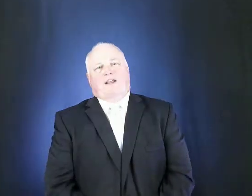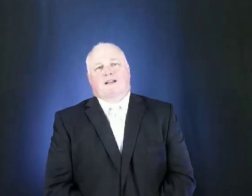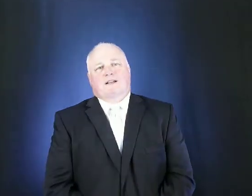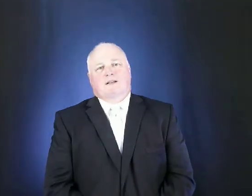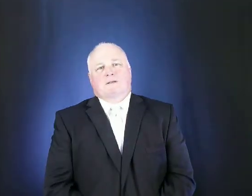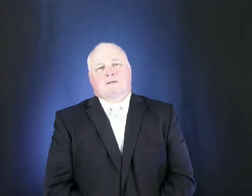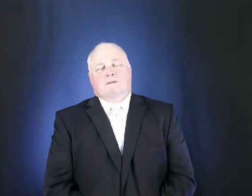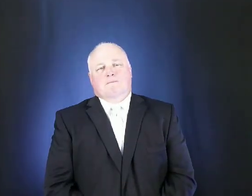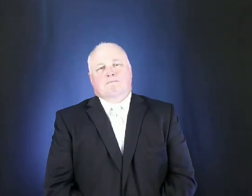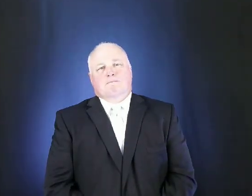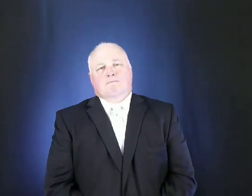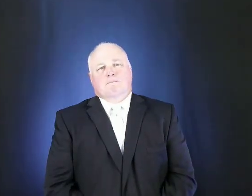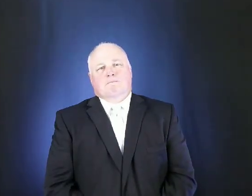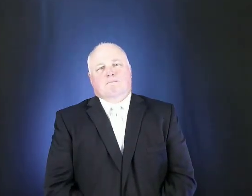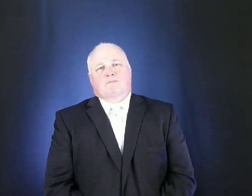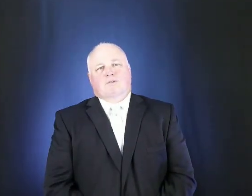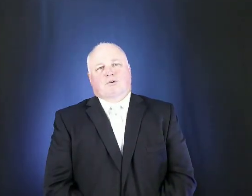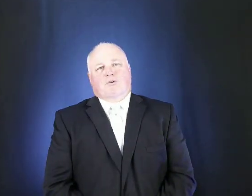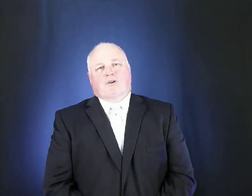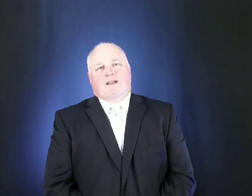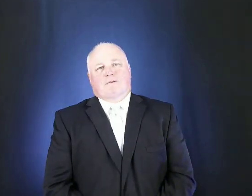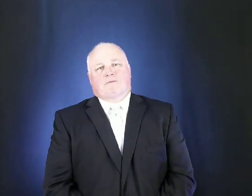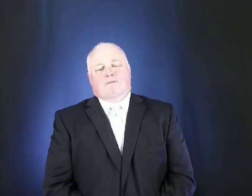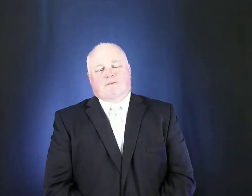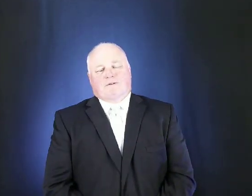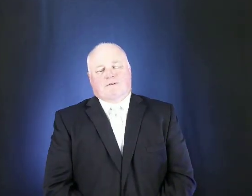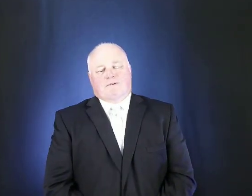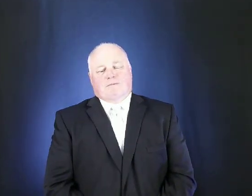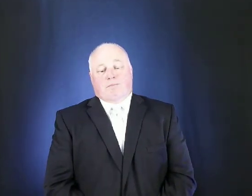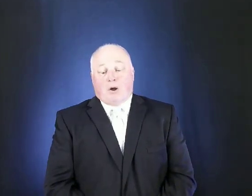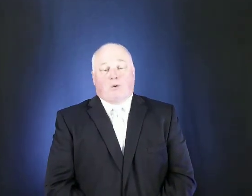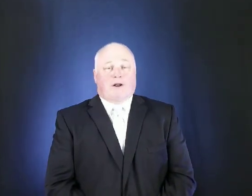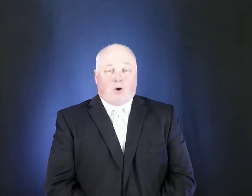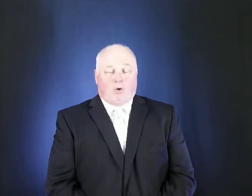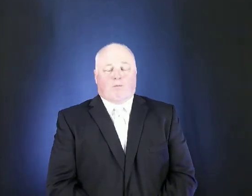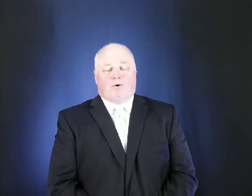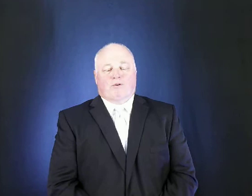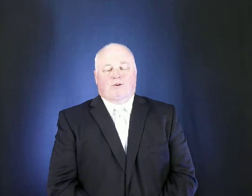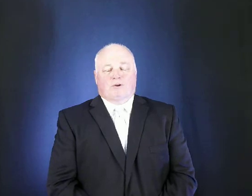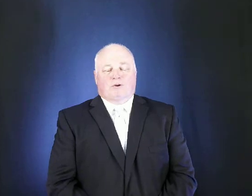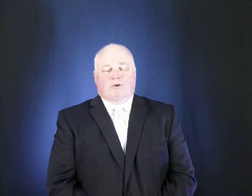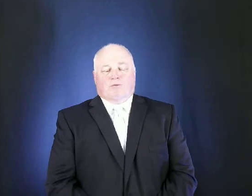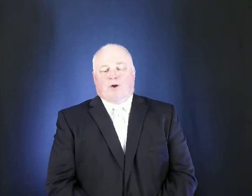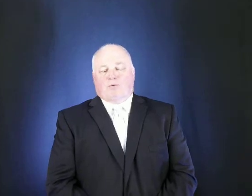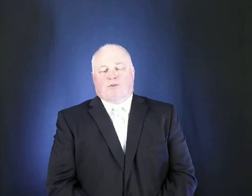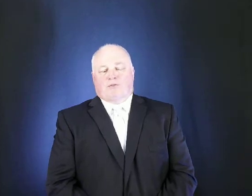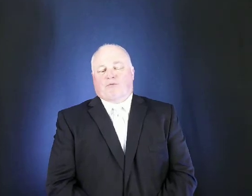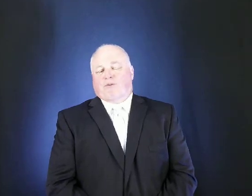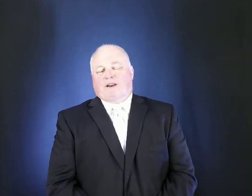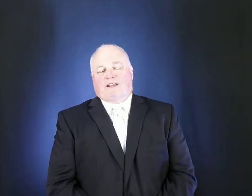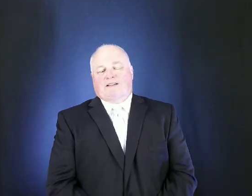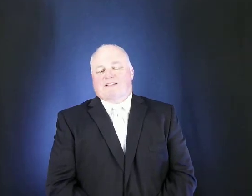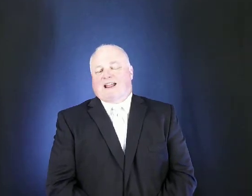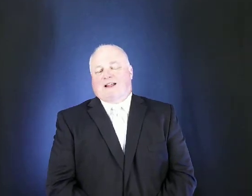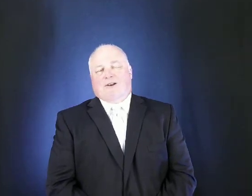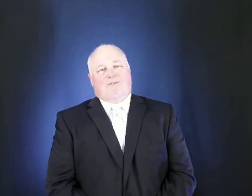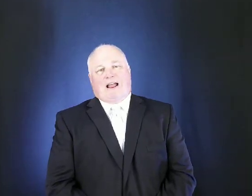the greek poet homer wrote the thrilling tale of how